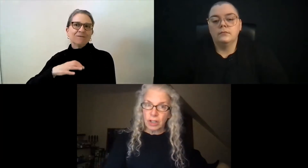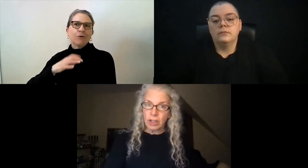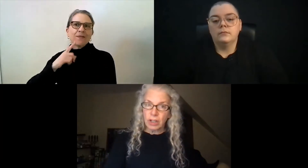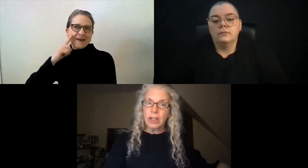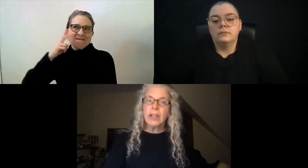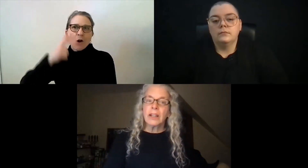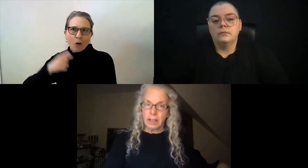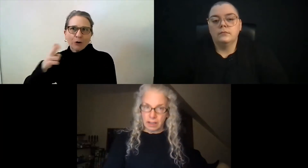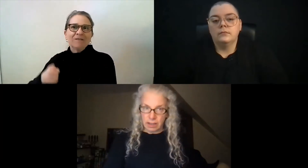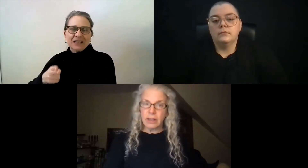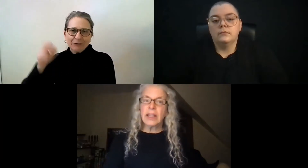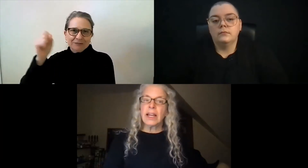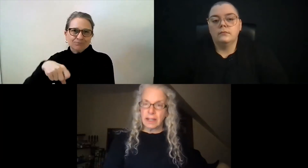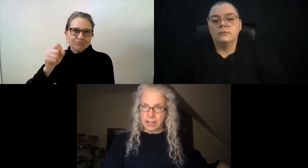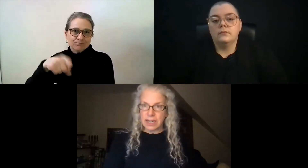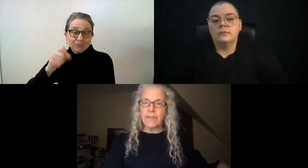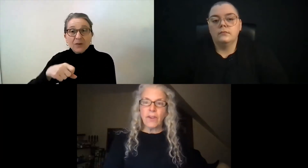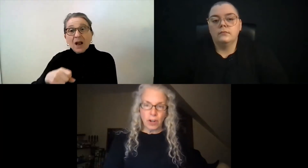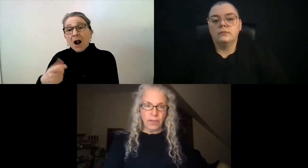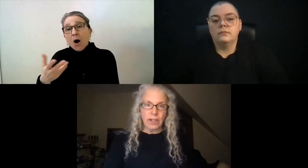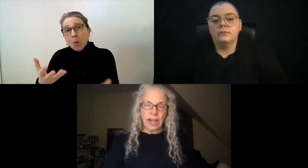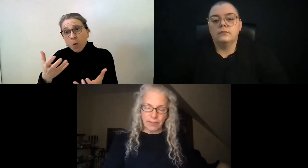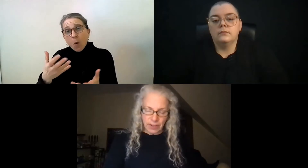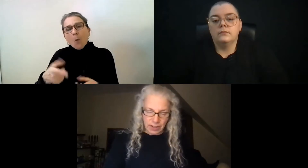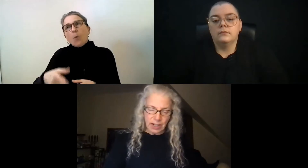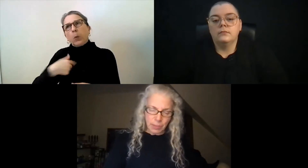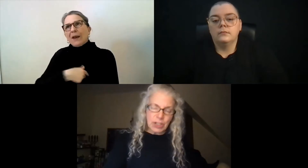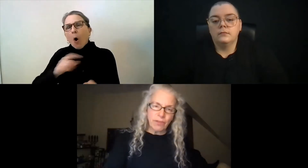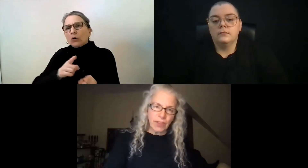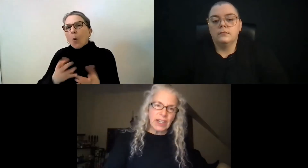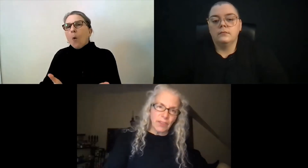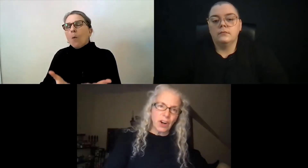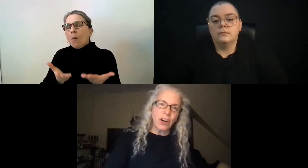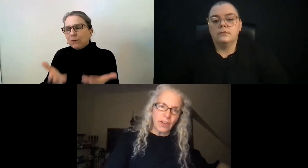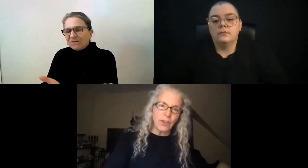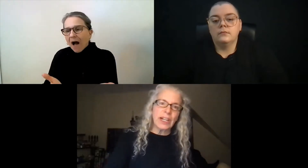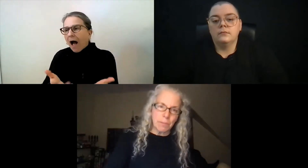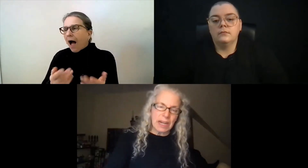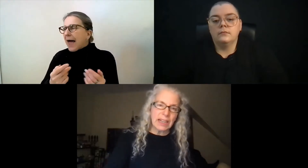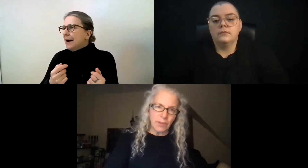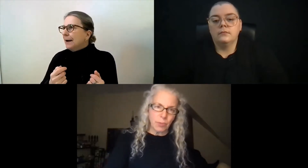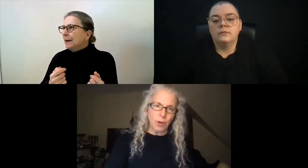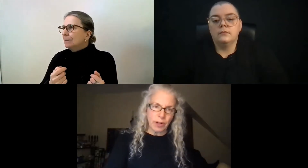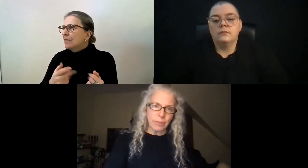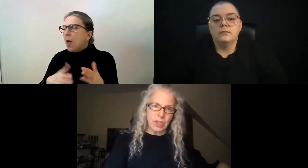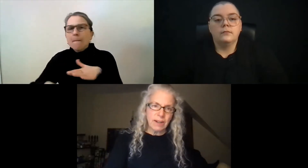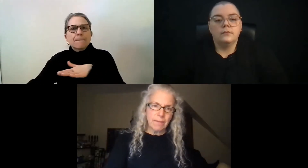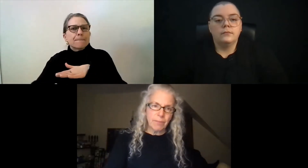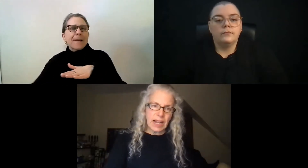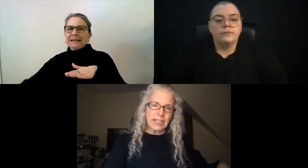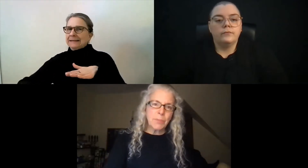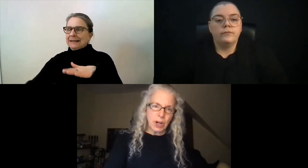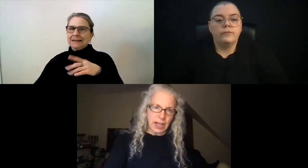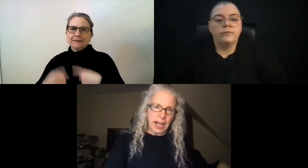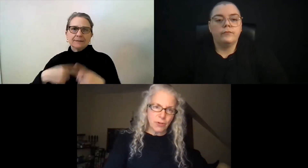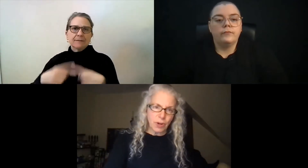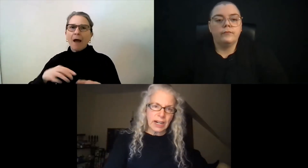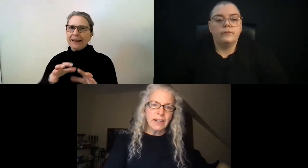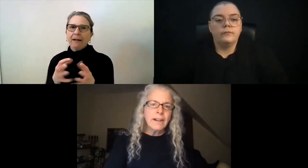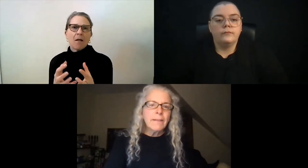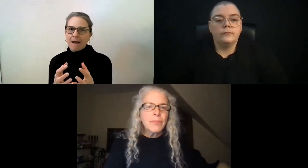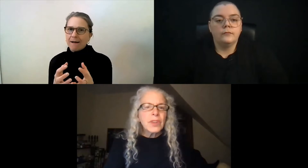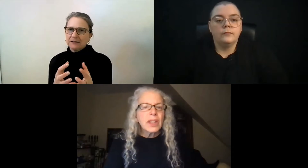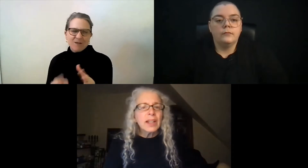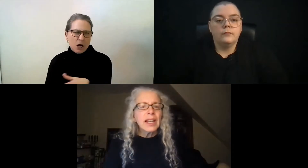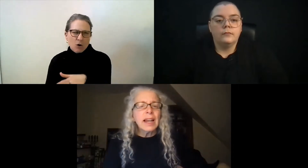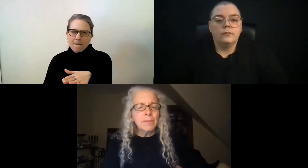the Deaf Heart of Deaf, the Commission for the Deaf and Hard of Hearing Independent Living Programs. That's part of the contract.